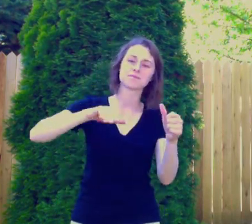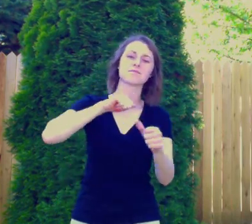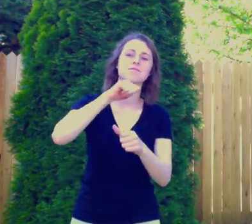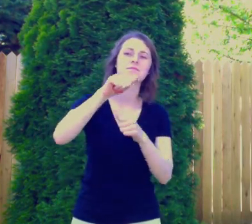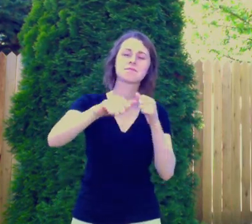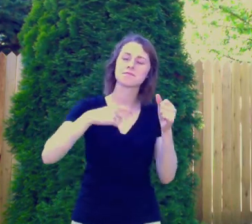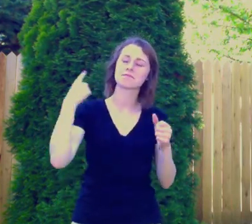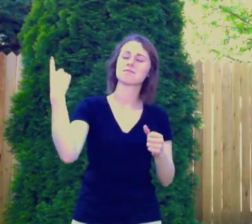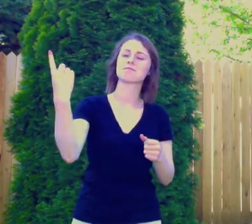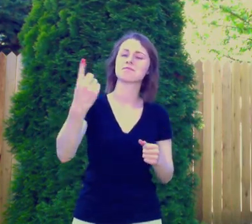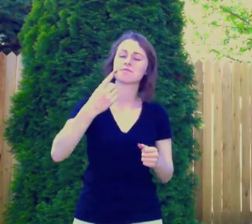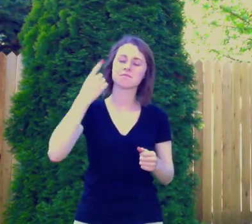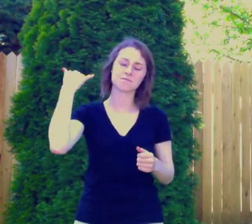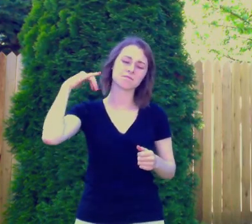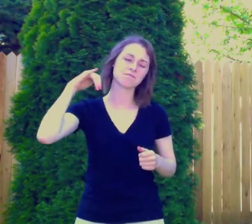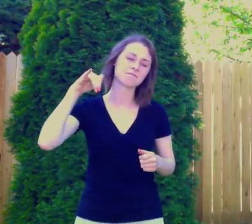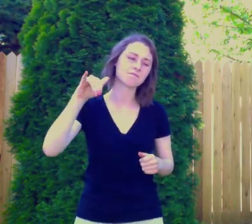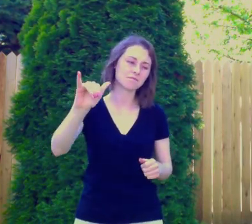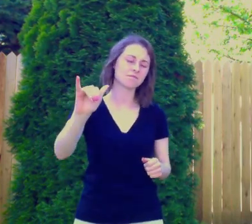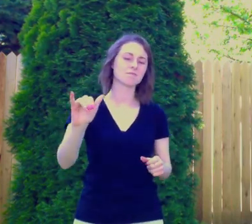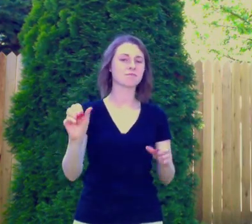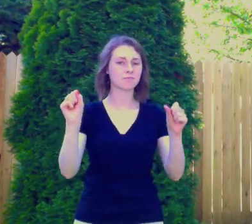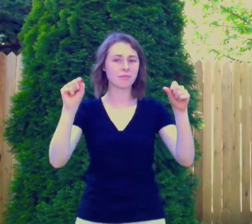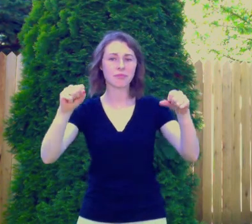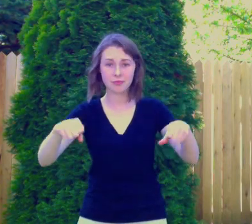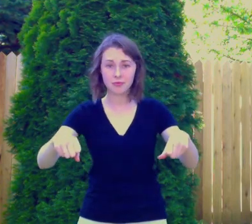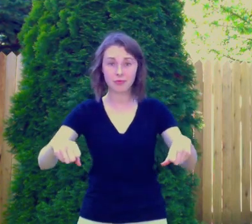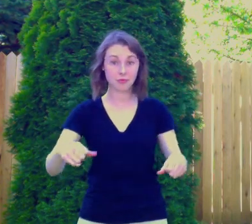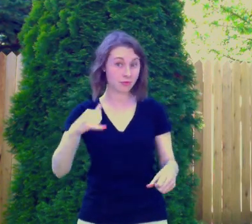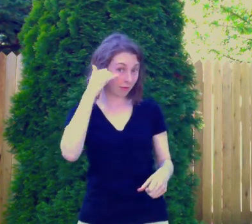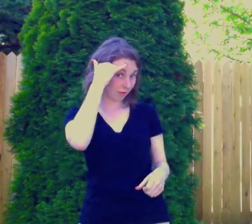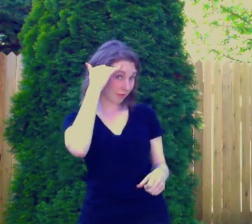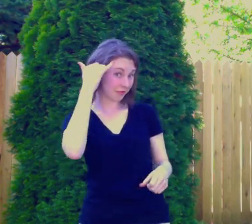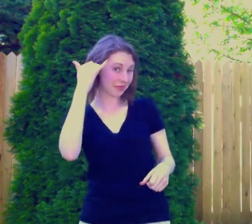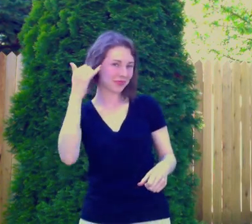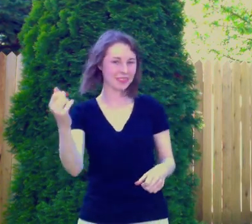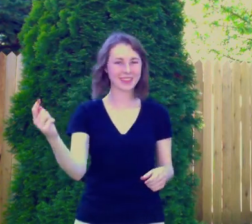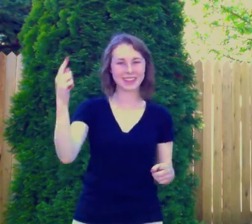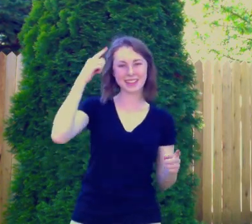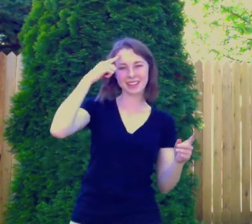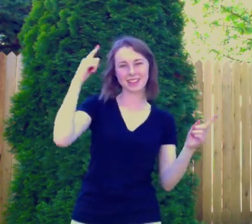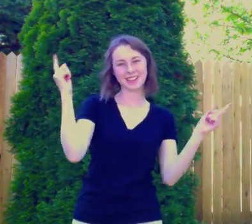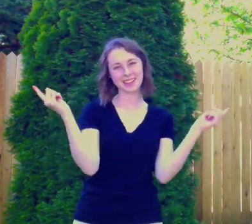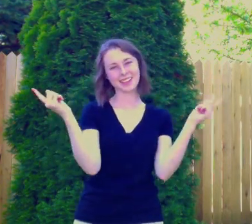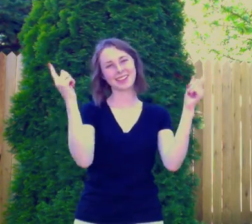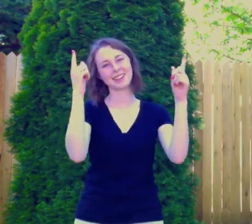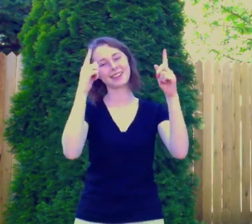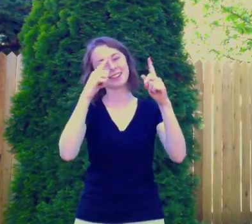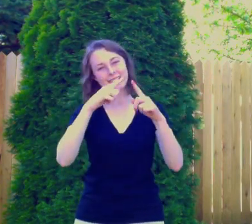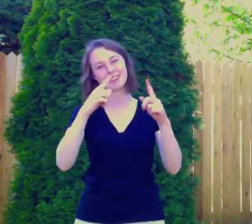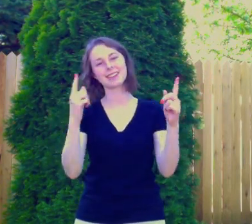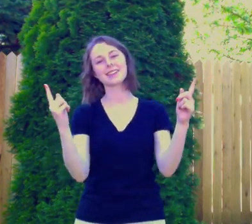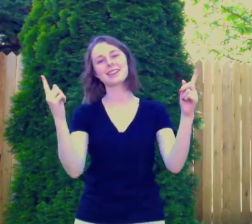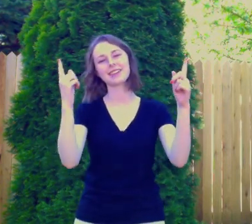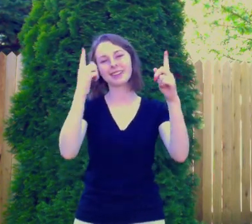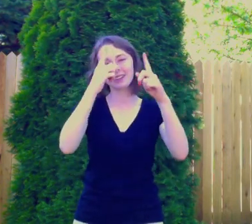out for someone I've been leaving All I really need